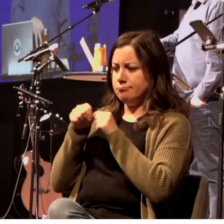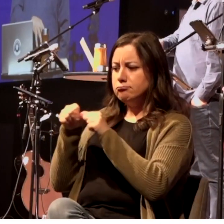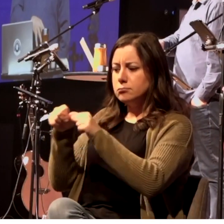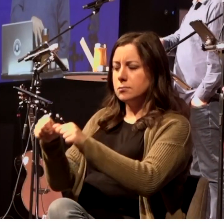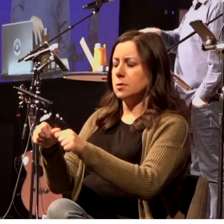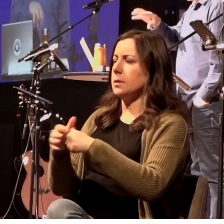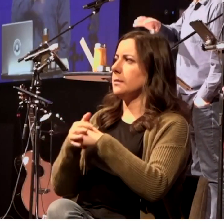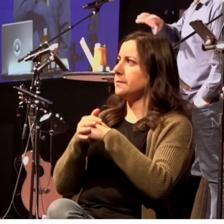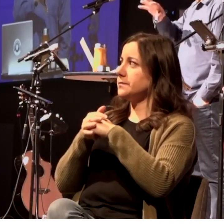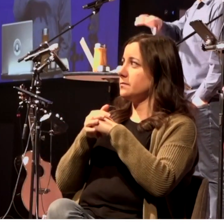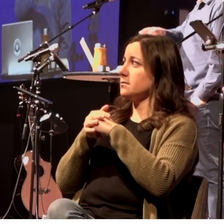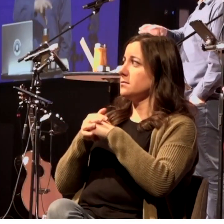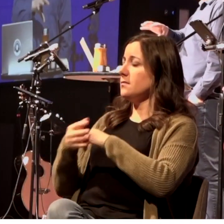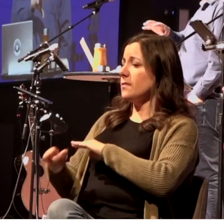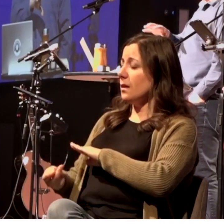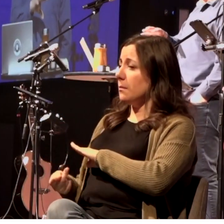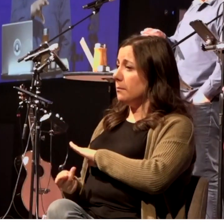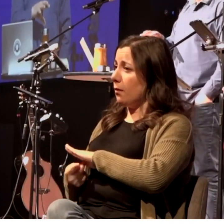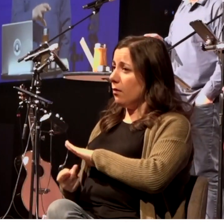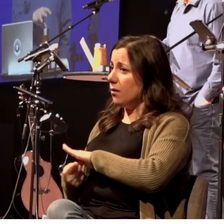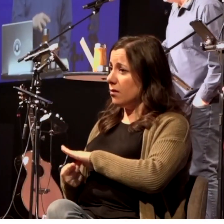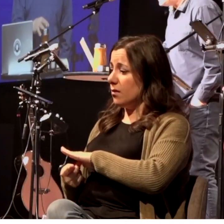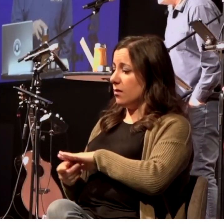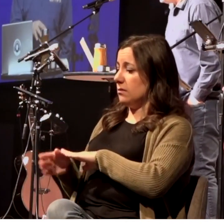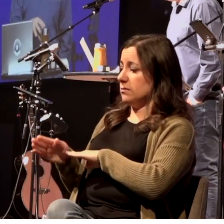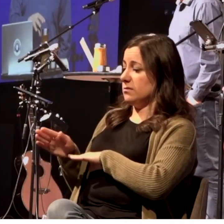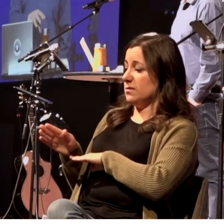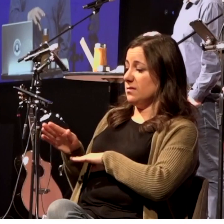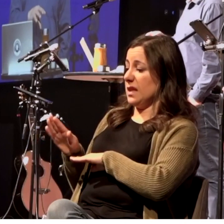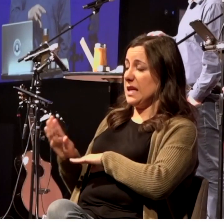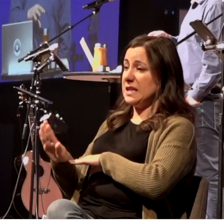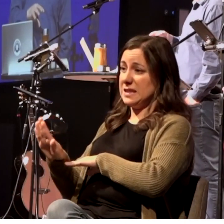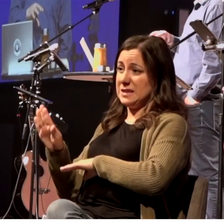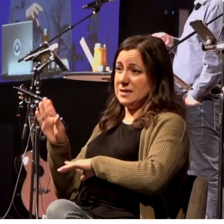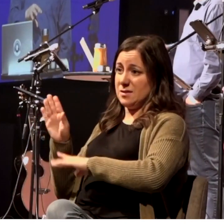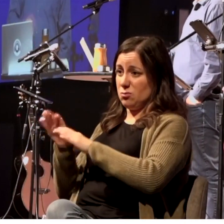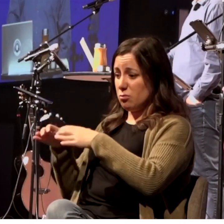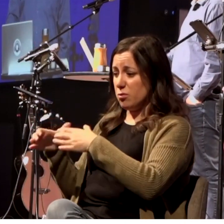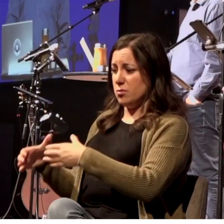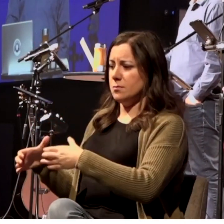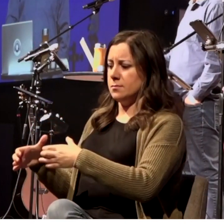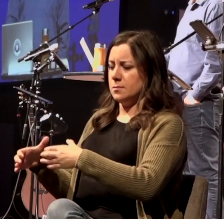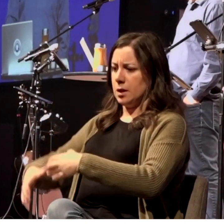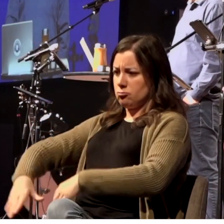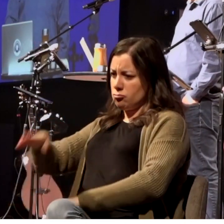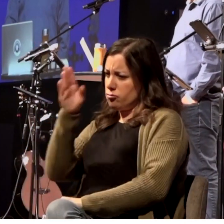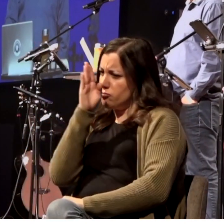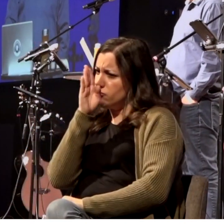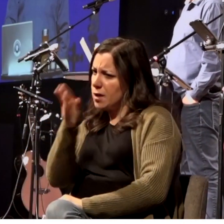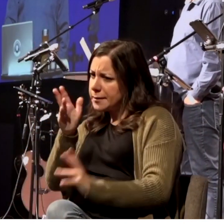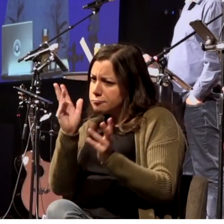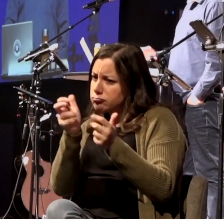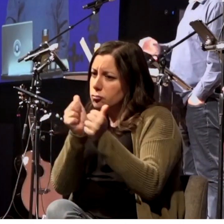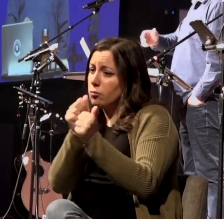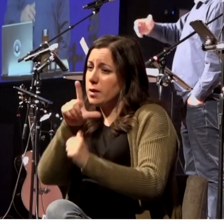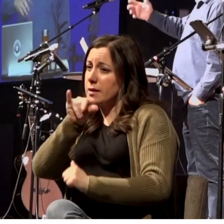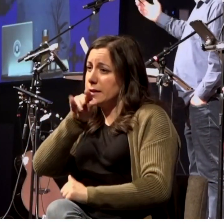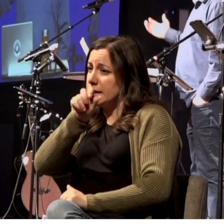that Paul and his companions, they weren't even speaking to Lydia directly. It would appear they were talking to her